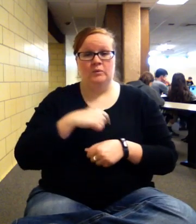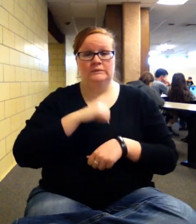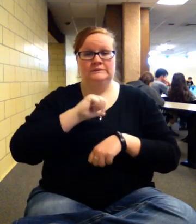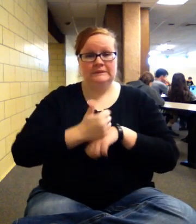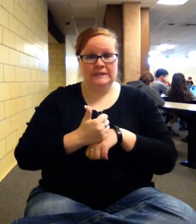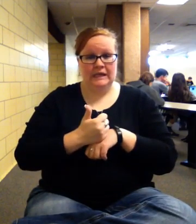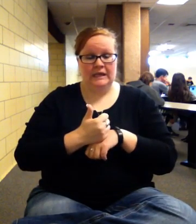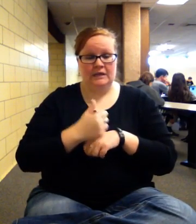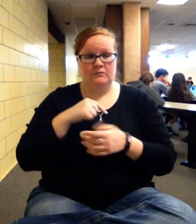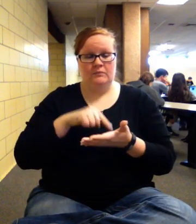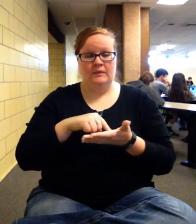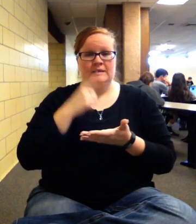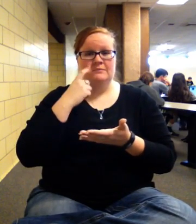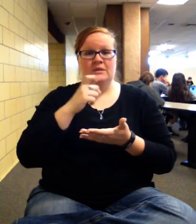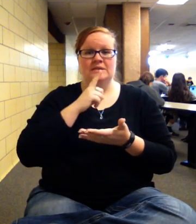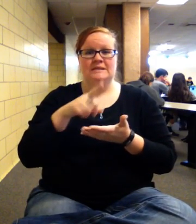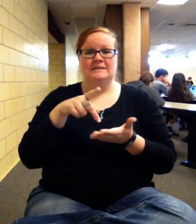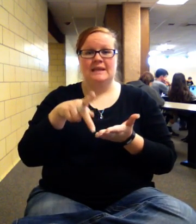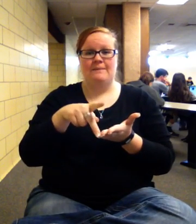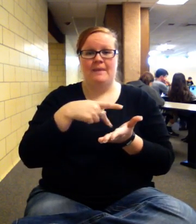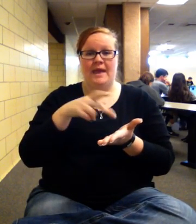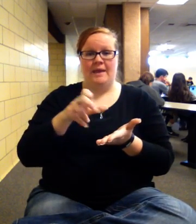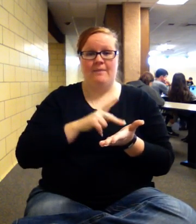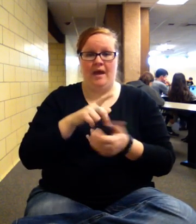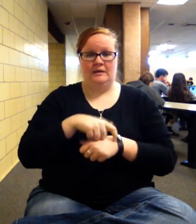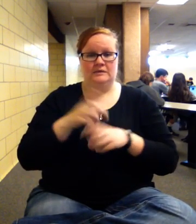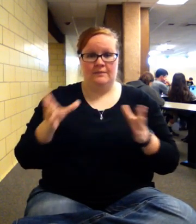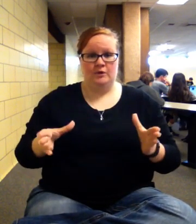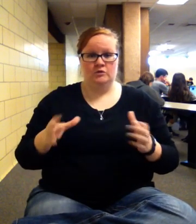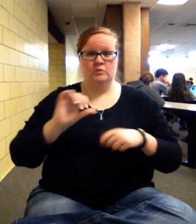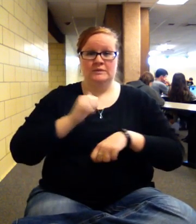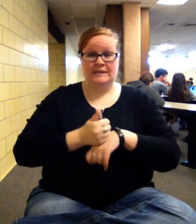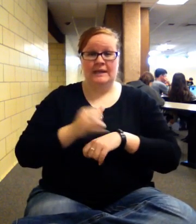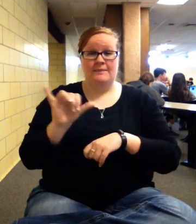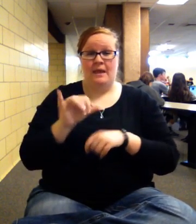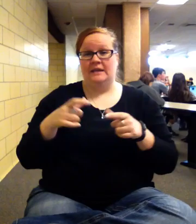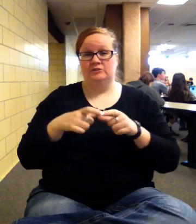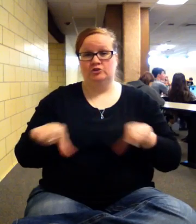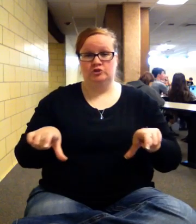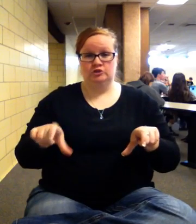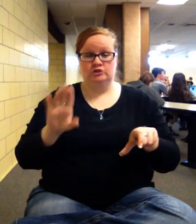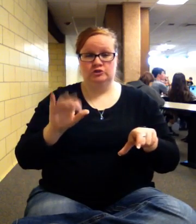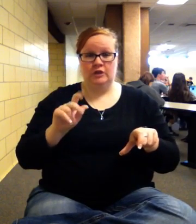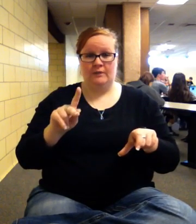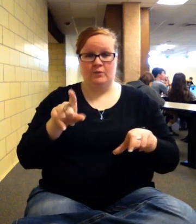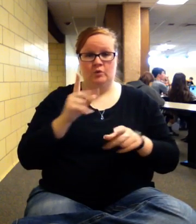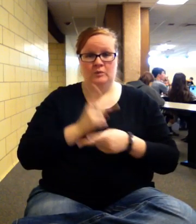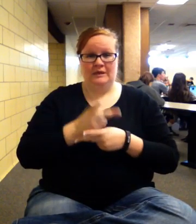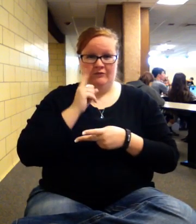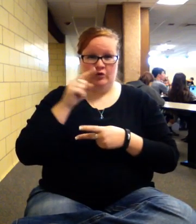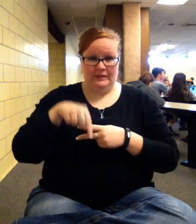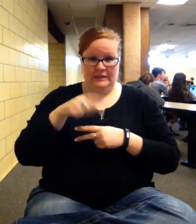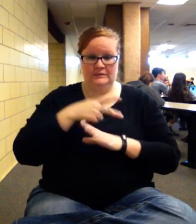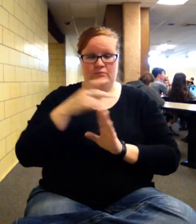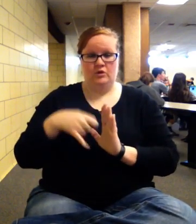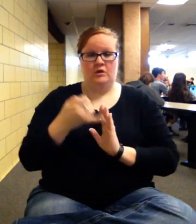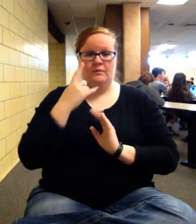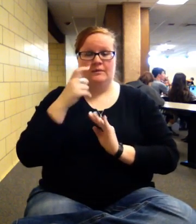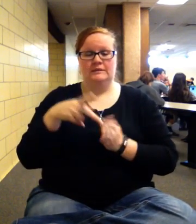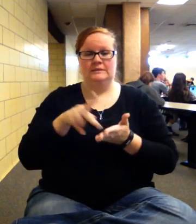because it's a payback period. So we're going to set it up like it's a little checkbook that we're keeping just for the project. Since it's payback period, there's